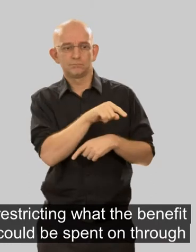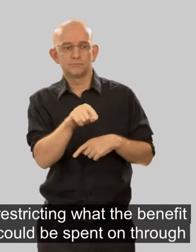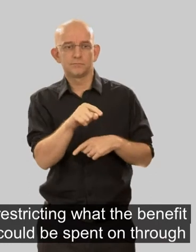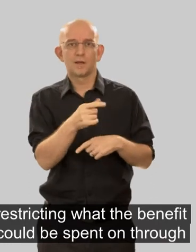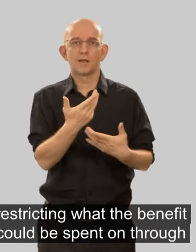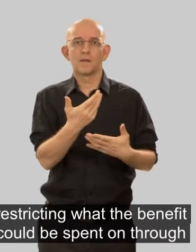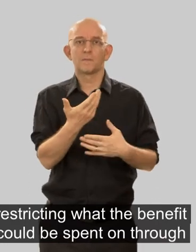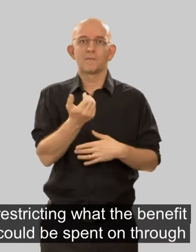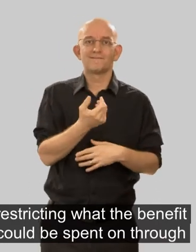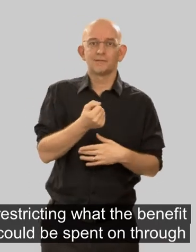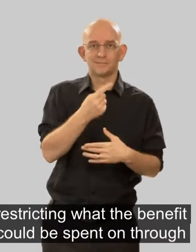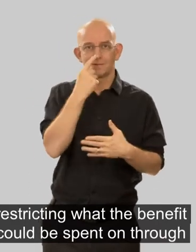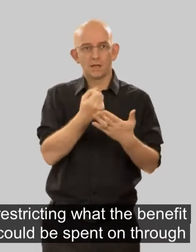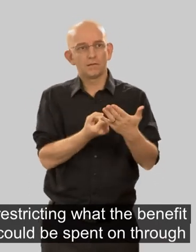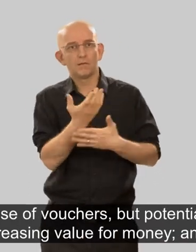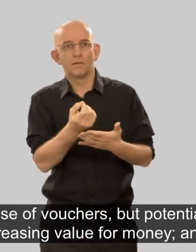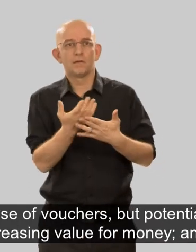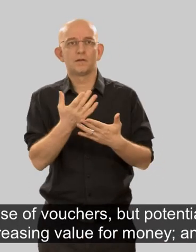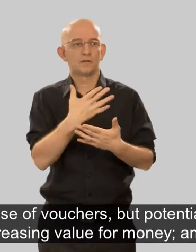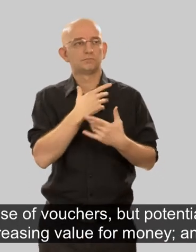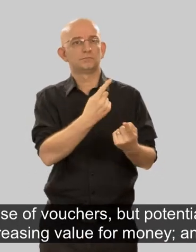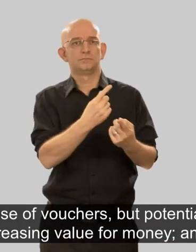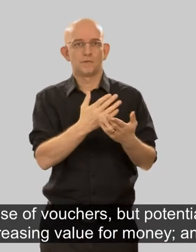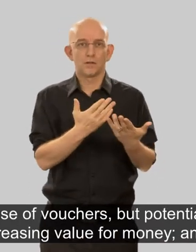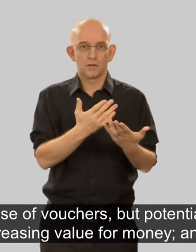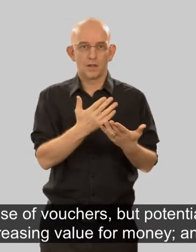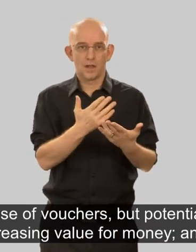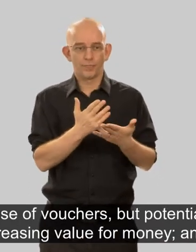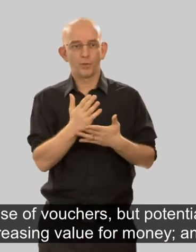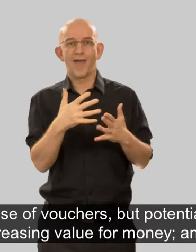restricting what the benefit could be spent on through the use of vouchers